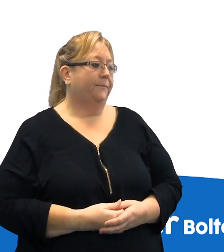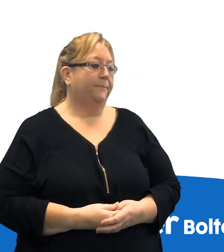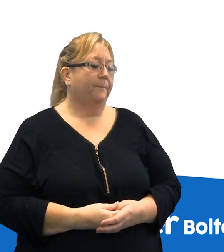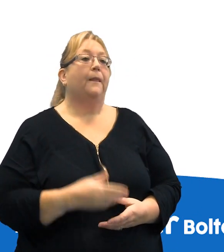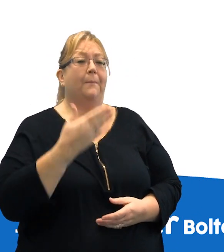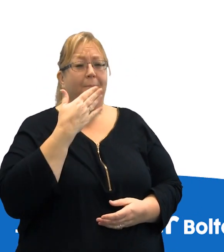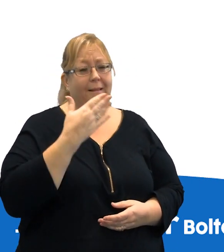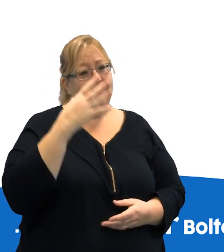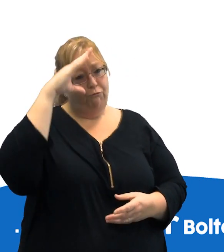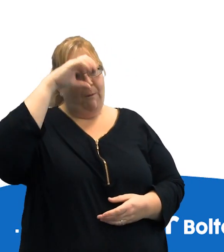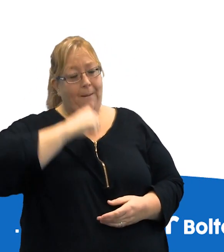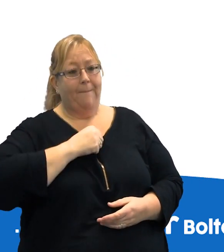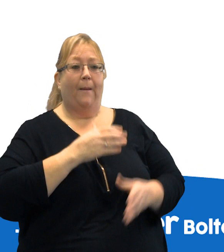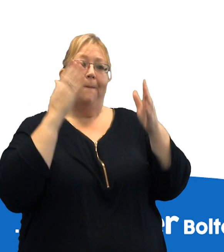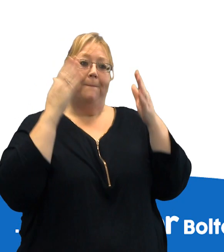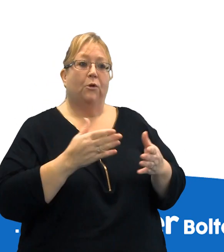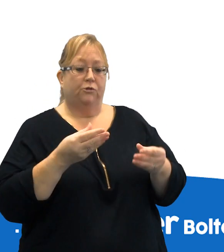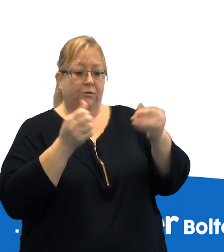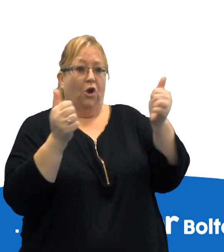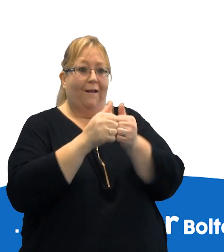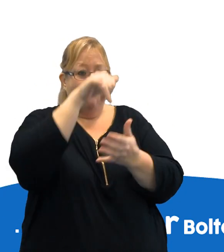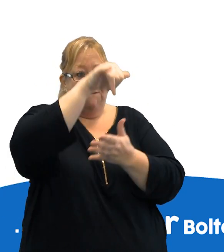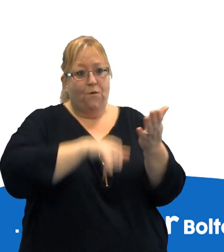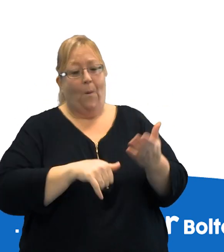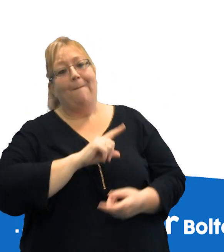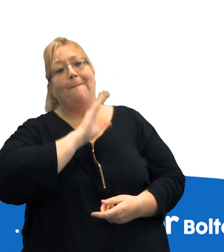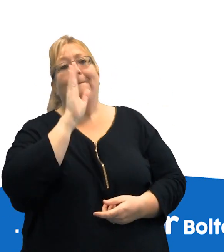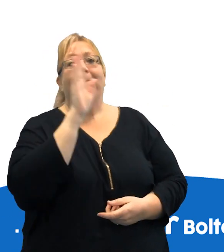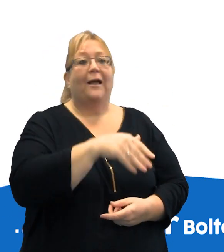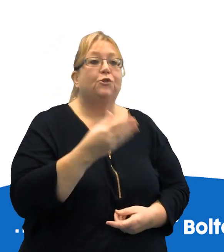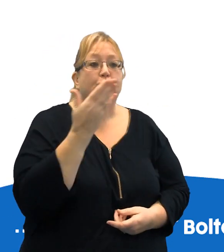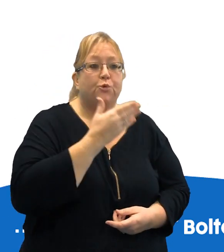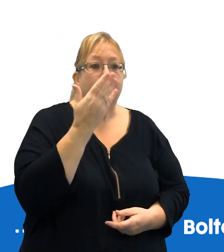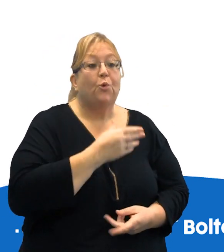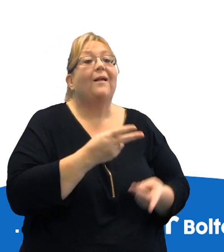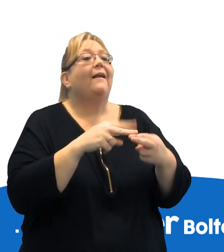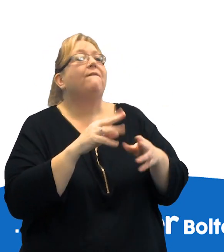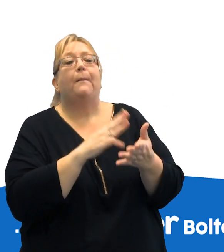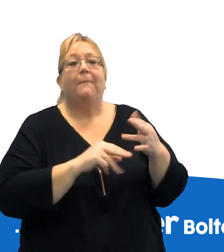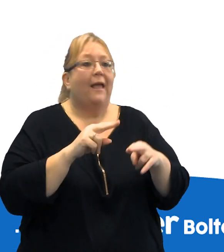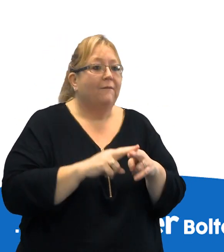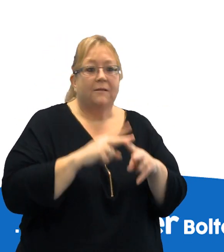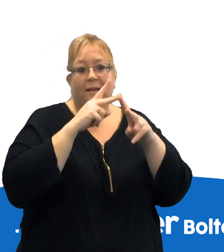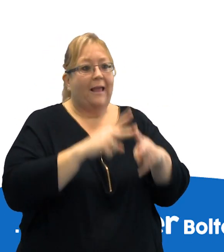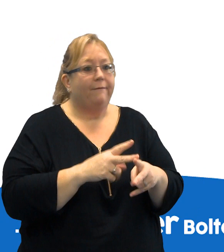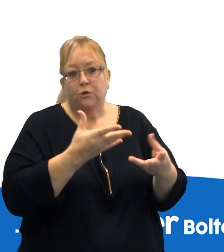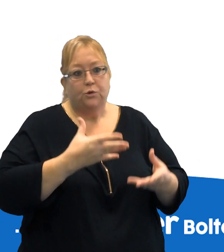So please remember you must return your consent form to school even if your parent or carer does not wish for you to receive the